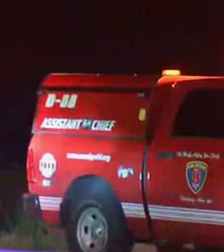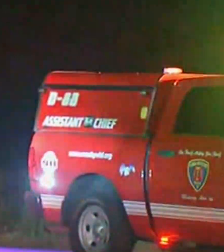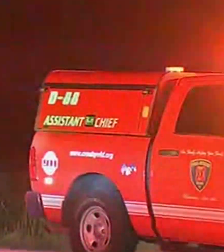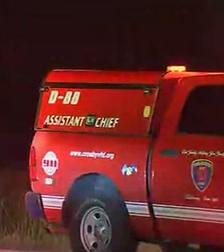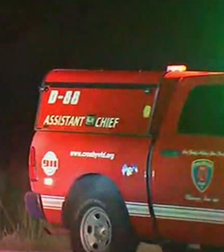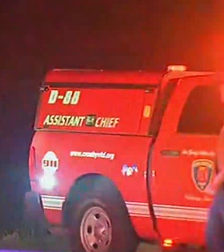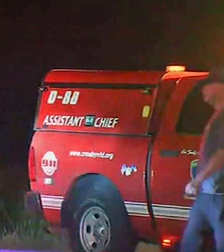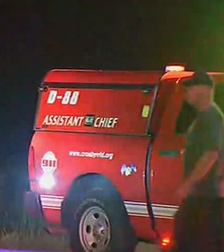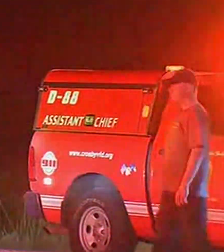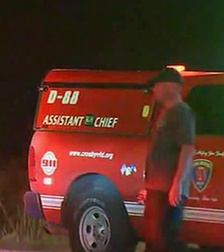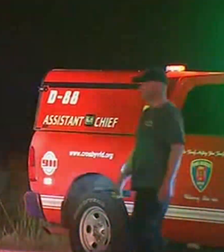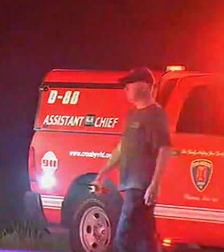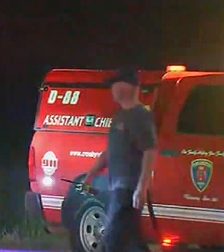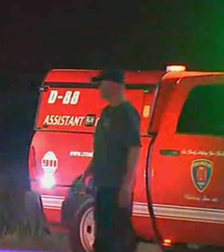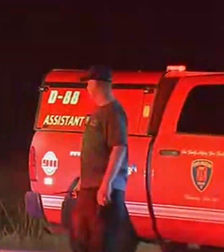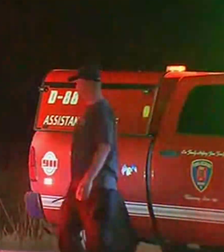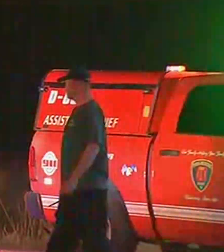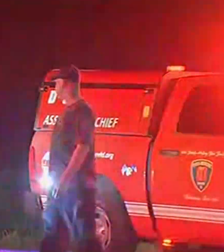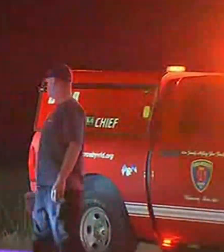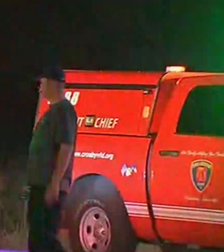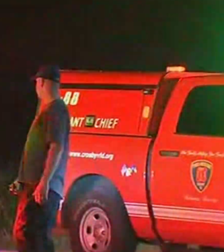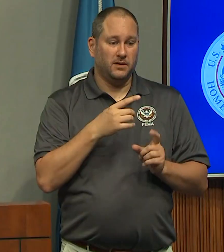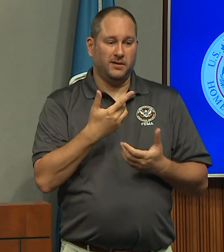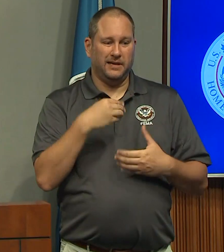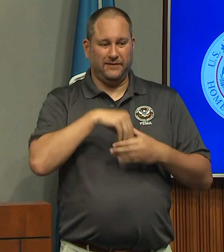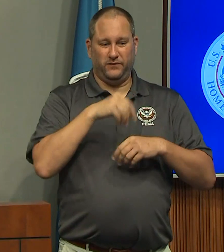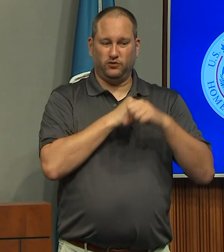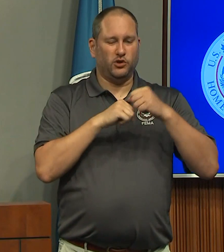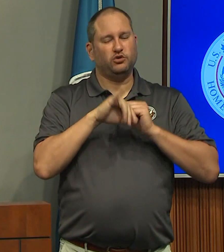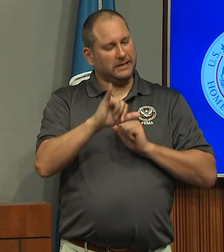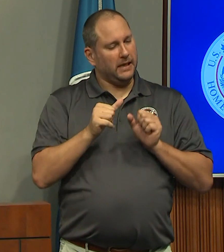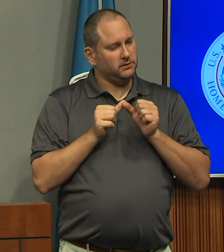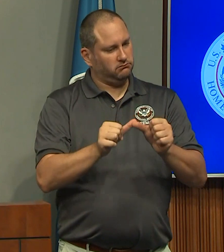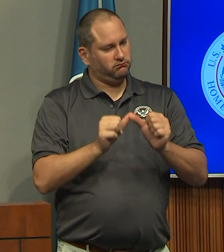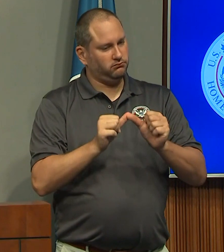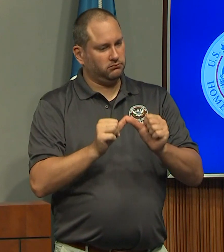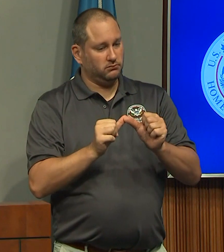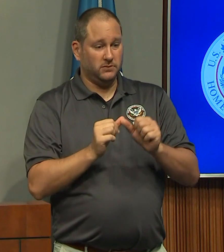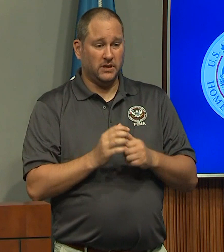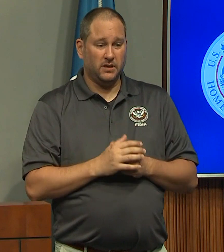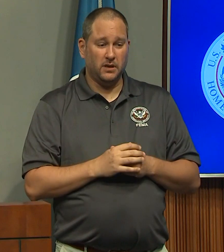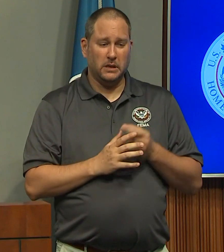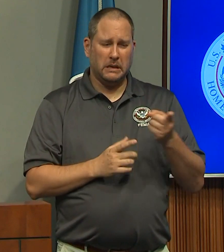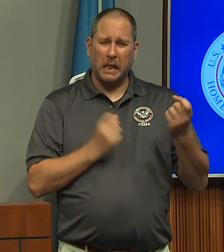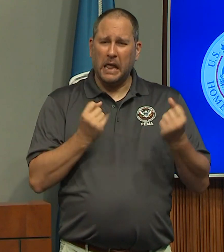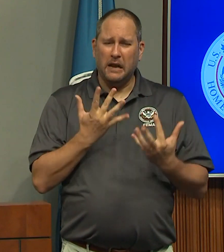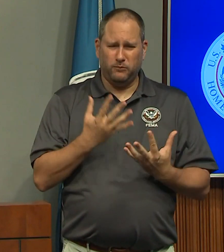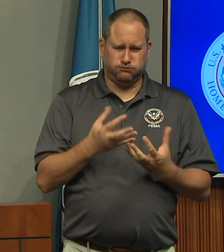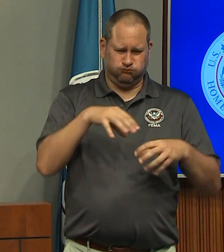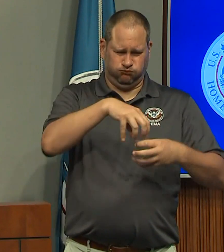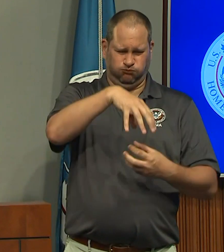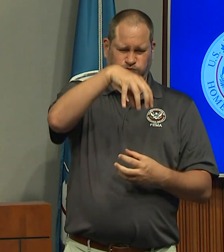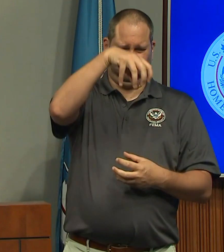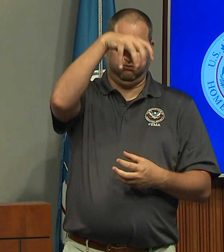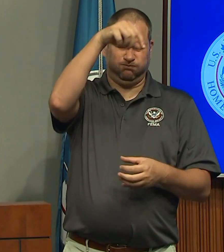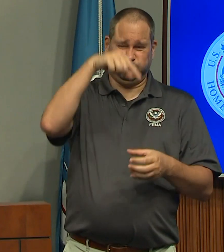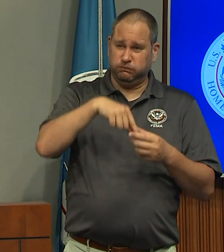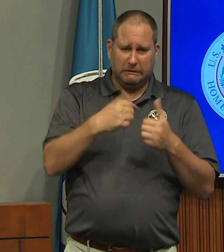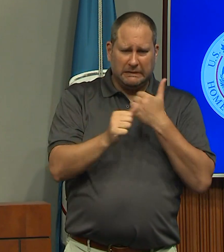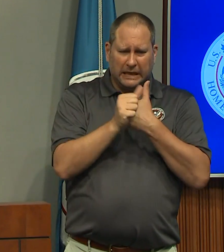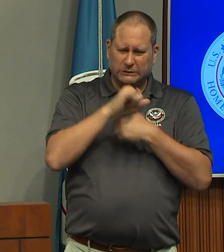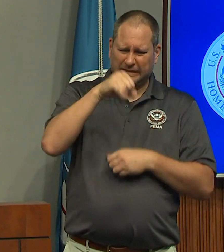infrastructure standpoint. So those are ongoing. And the fumes, how dangerous are those? Yeah.